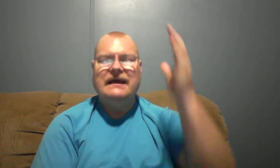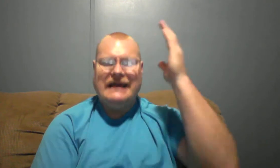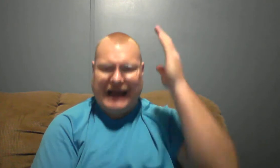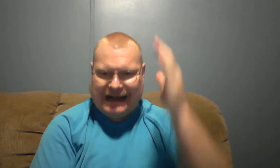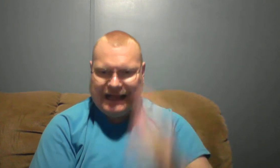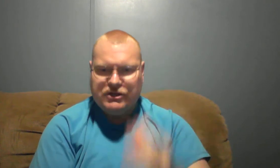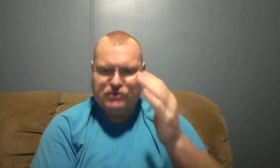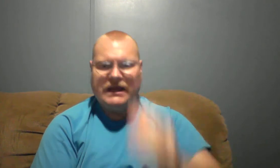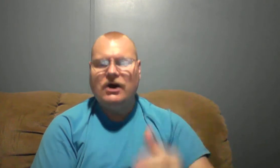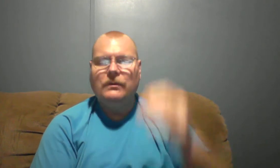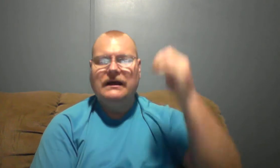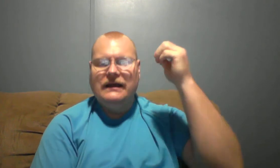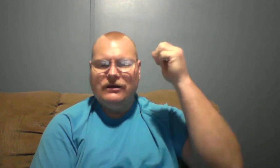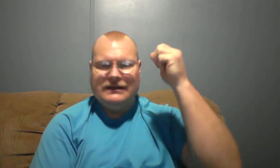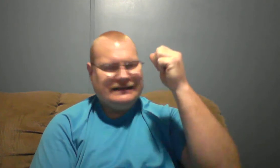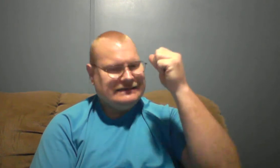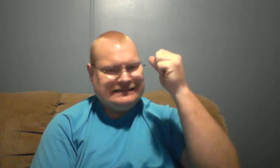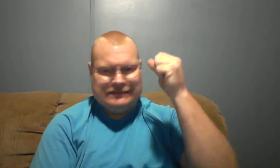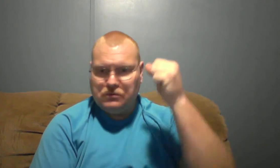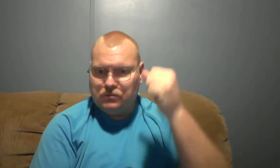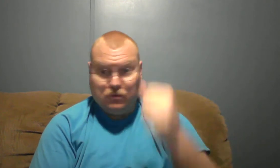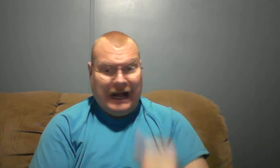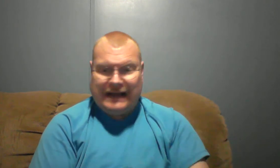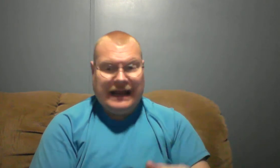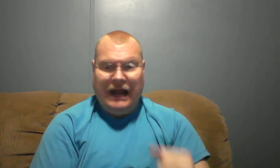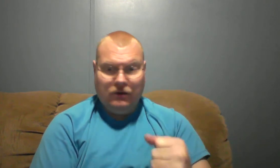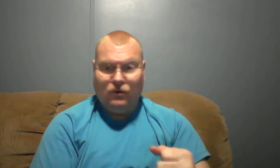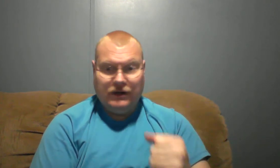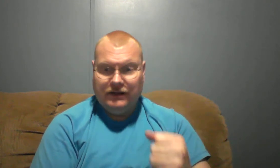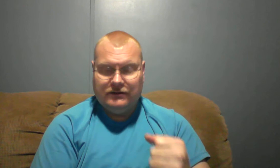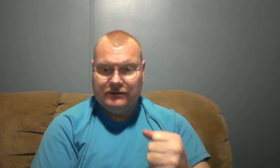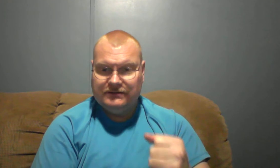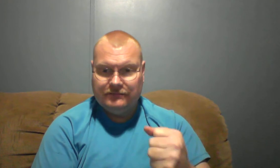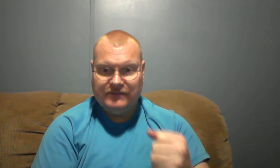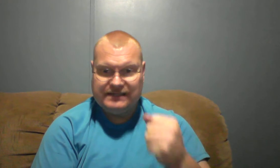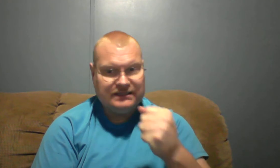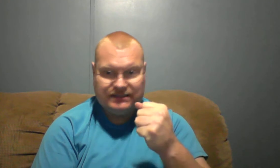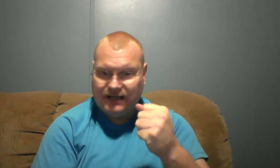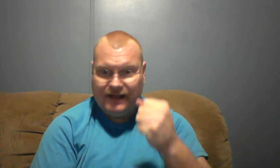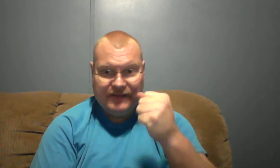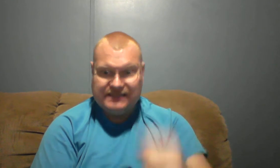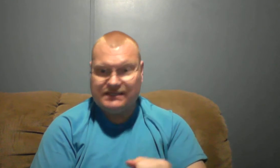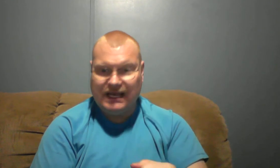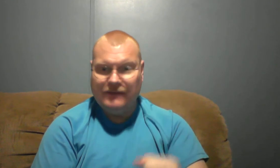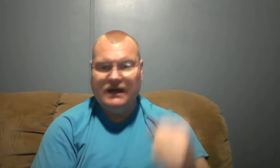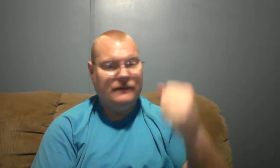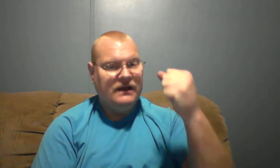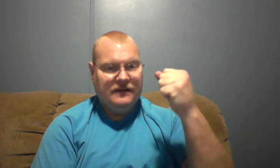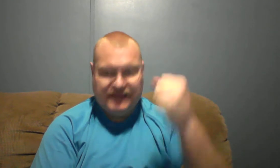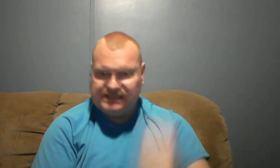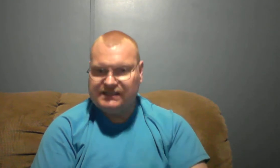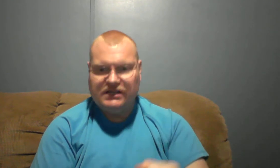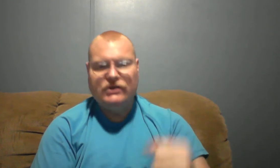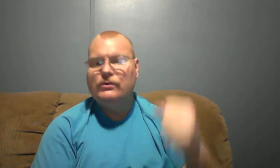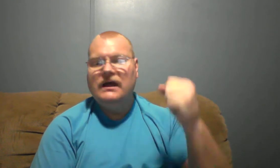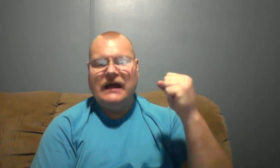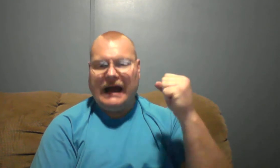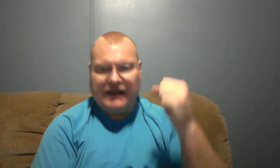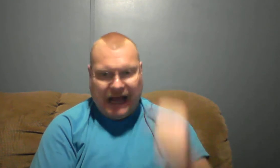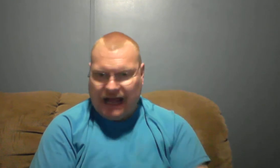I need your help. Right now, Lord, this has come up. This is due. I have